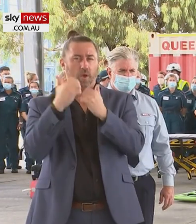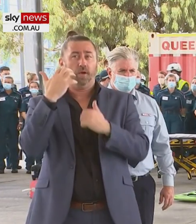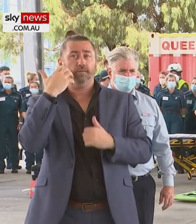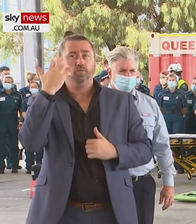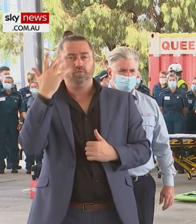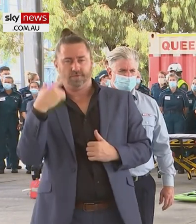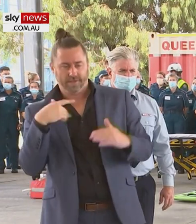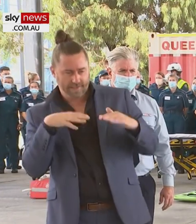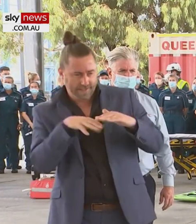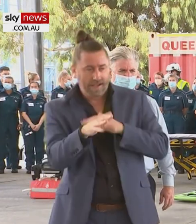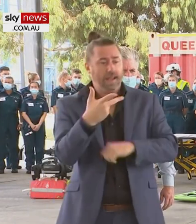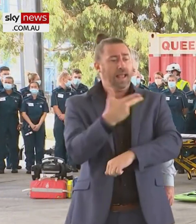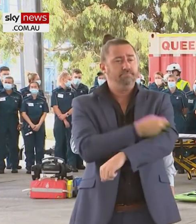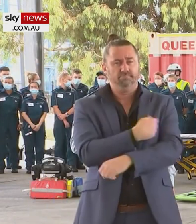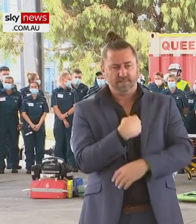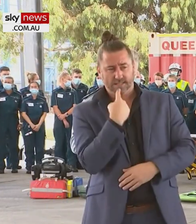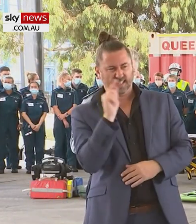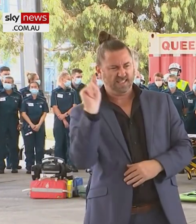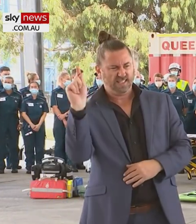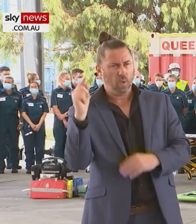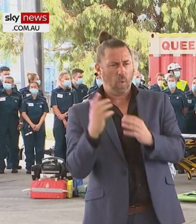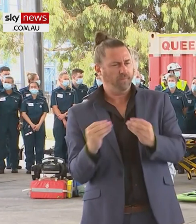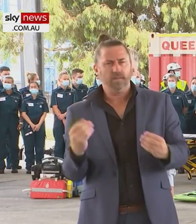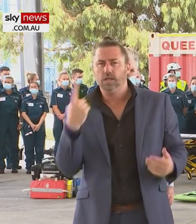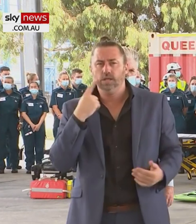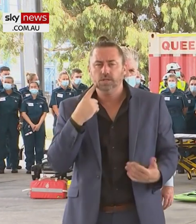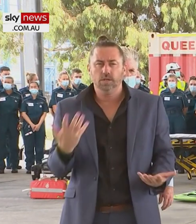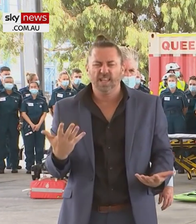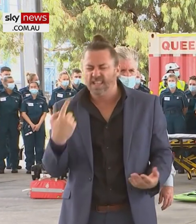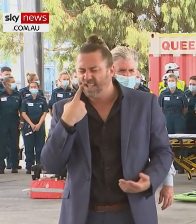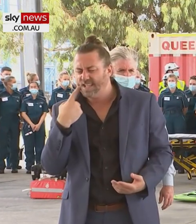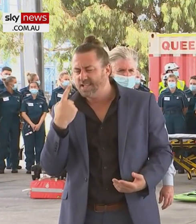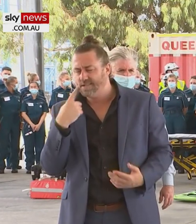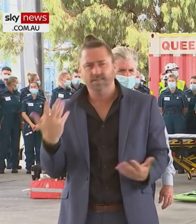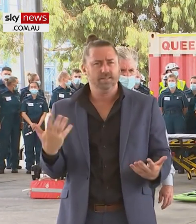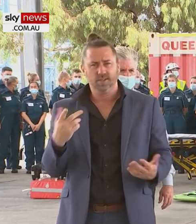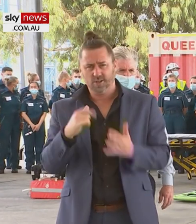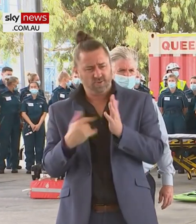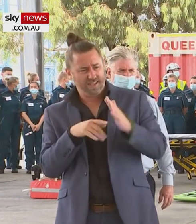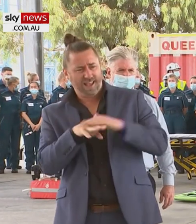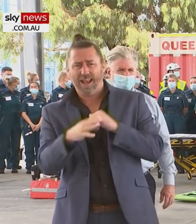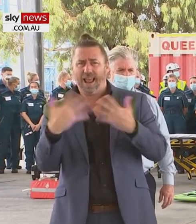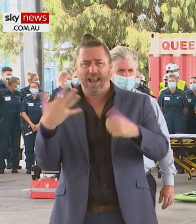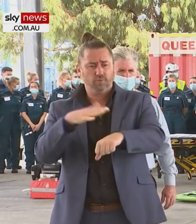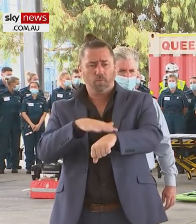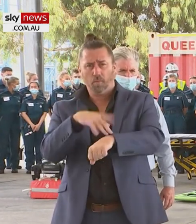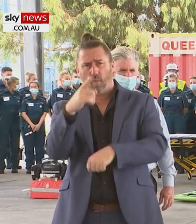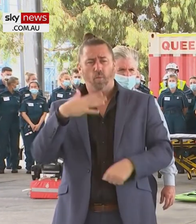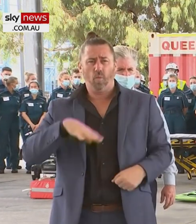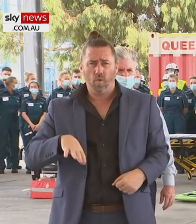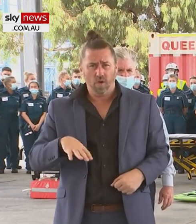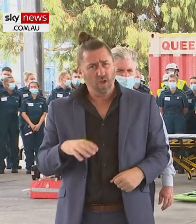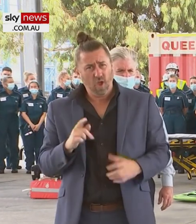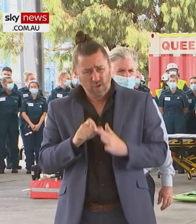your future booking. It's OK. You don't have to wait for that booking for that first dose. You can walk in. And I really encourage